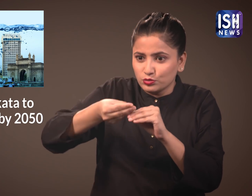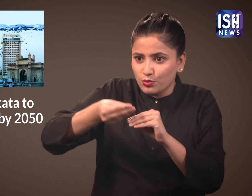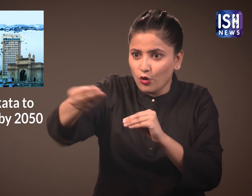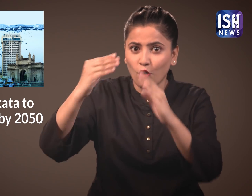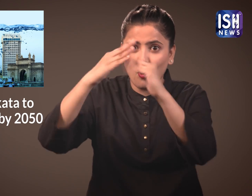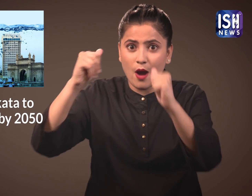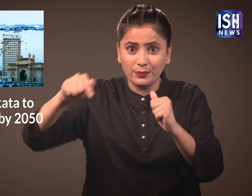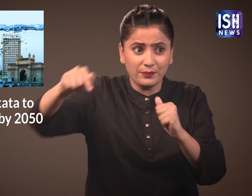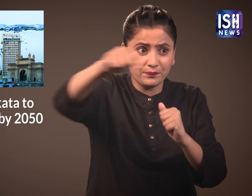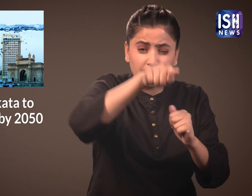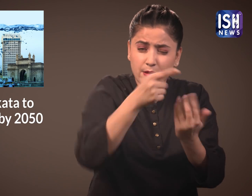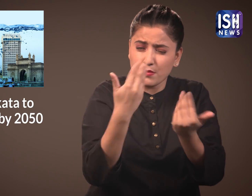flooded by 2050.